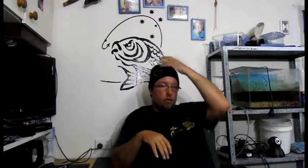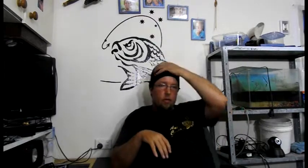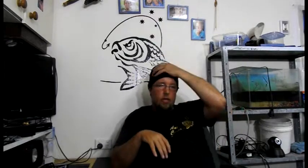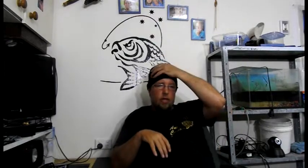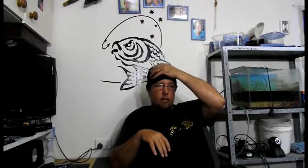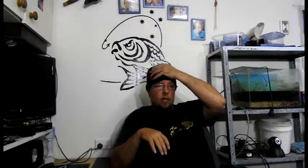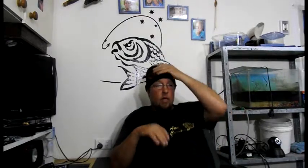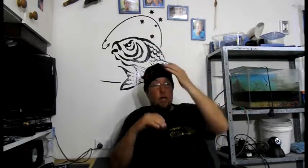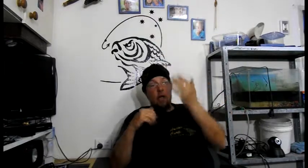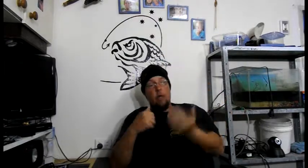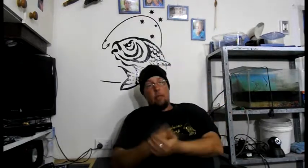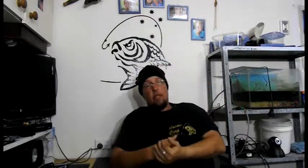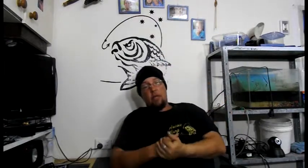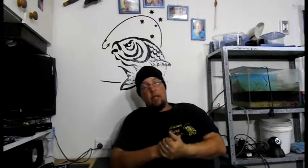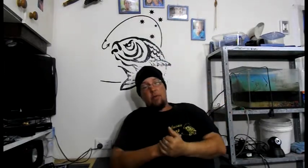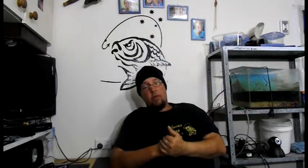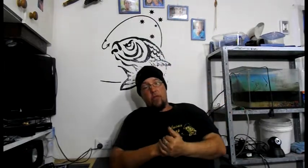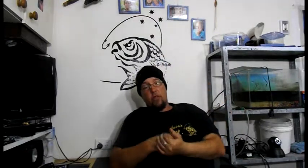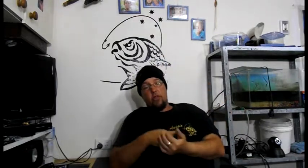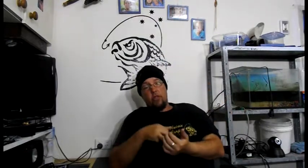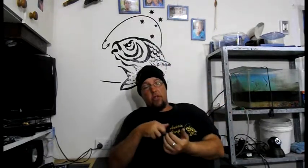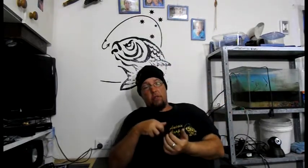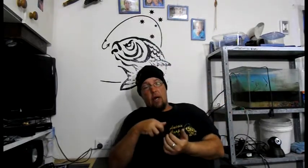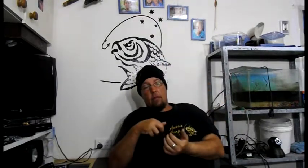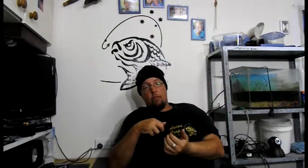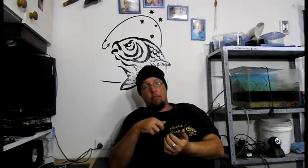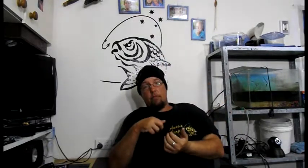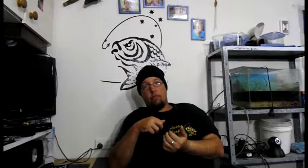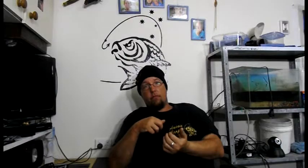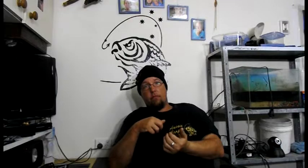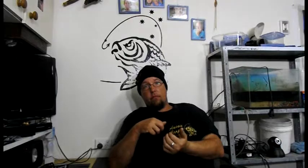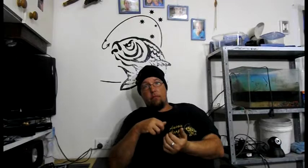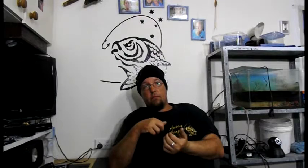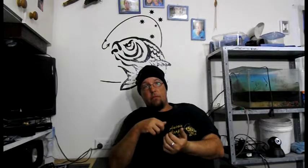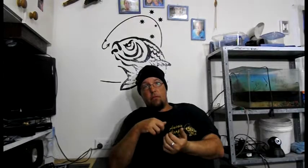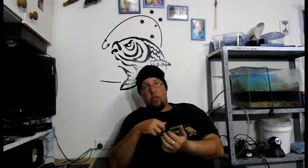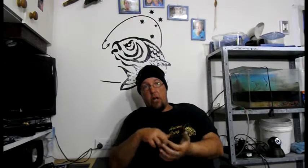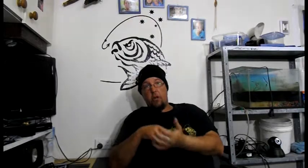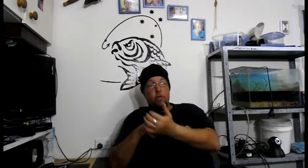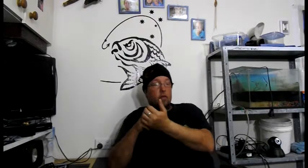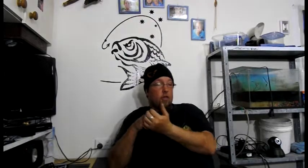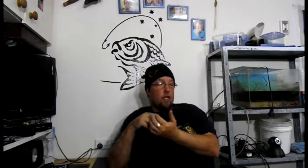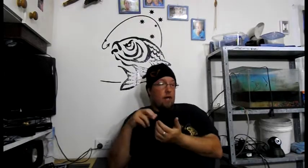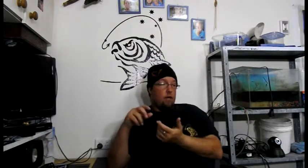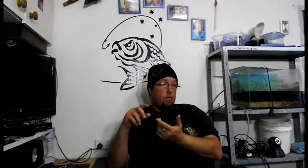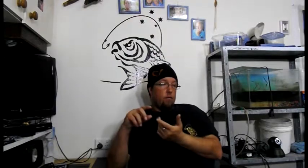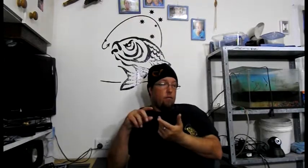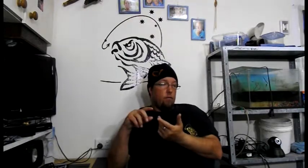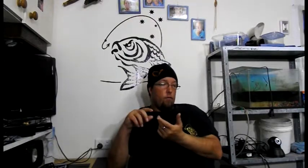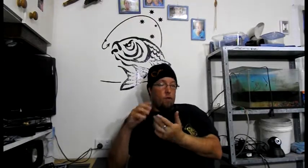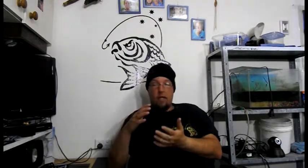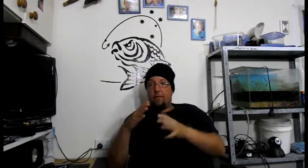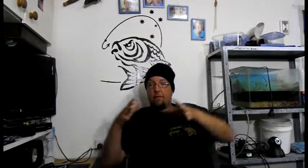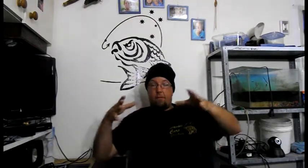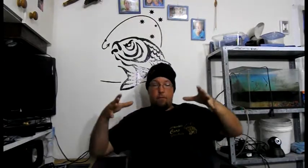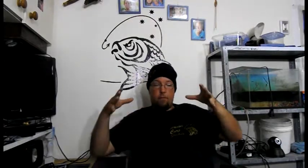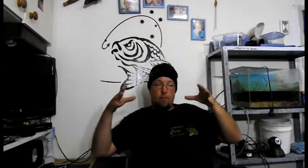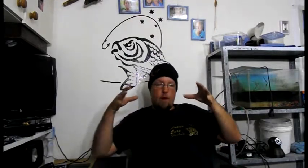Somewhere now. But there has been. Um. Shown. That. That. Where they've. Um.